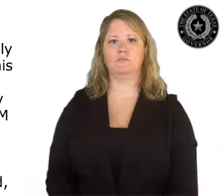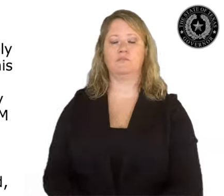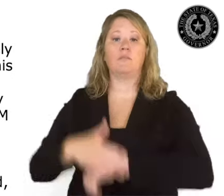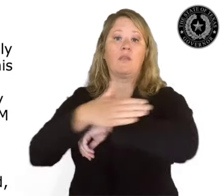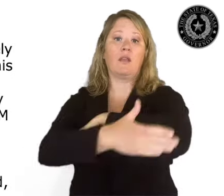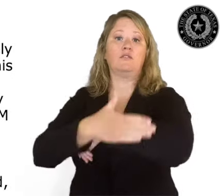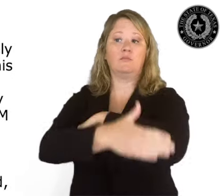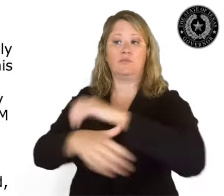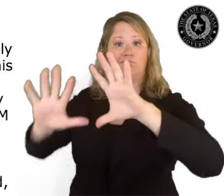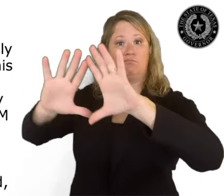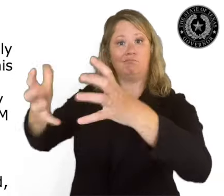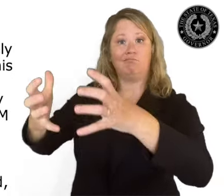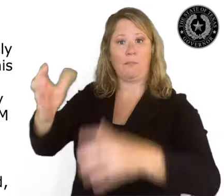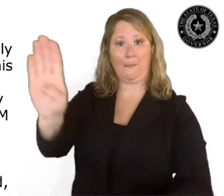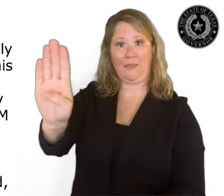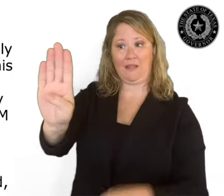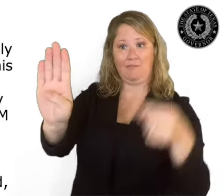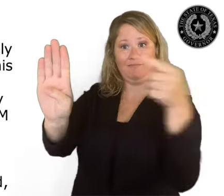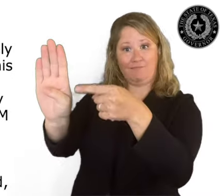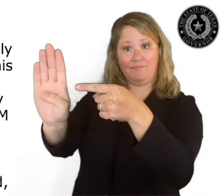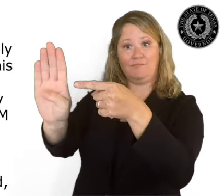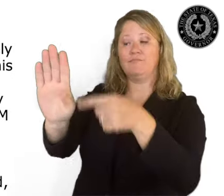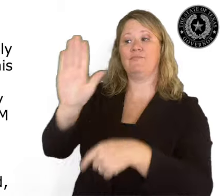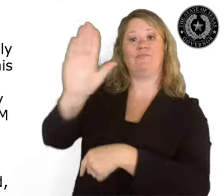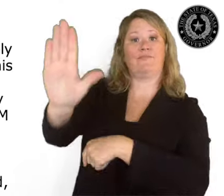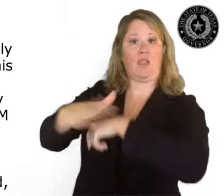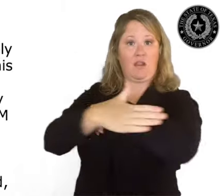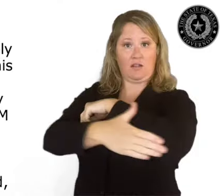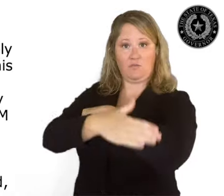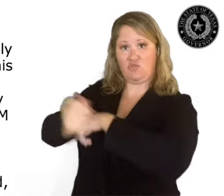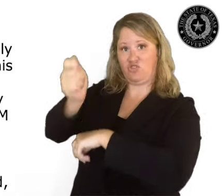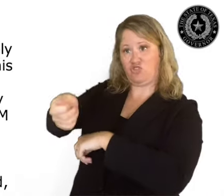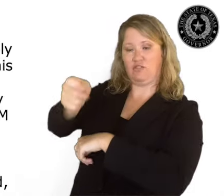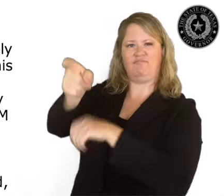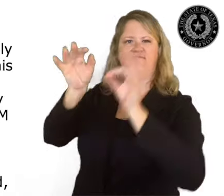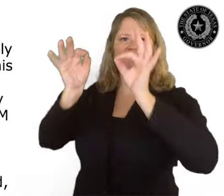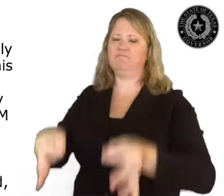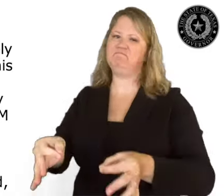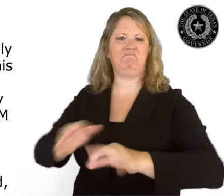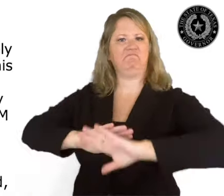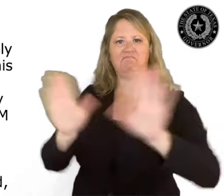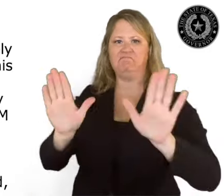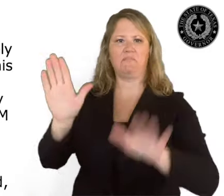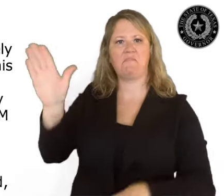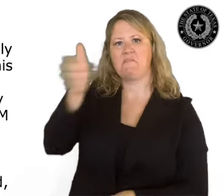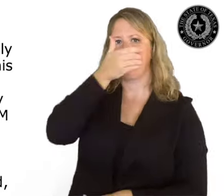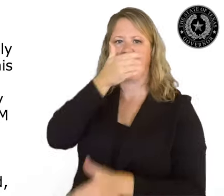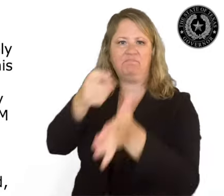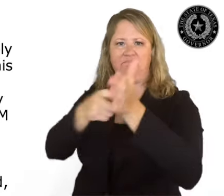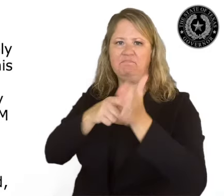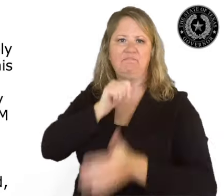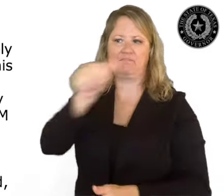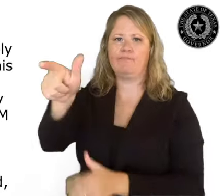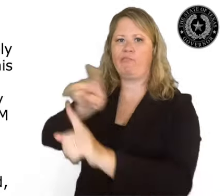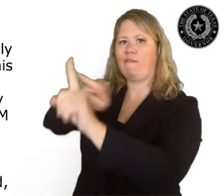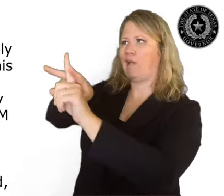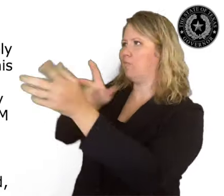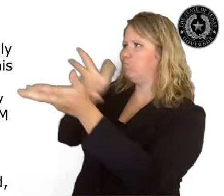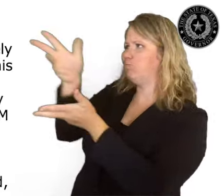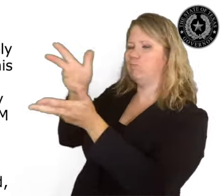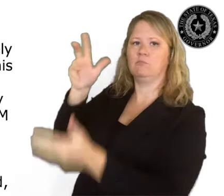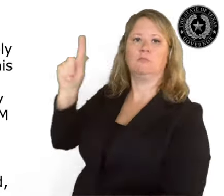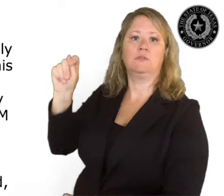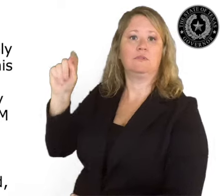A, whose county judge has affirmatively opted out of this face covering requirement by filing with